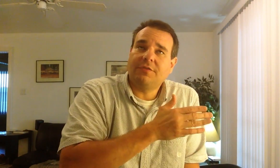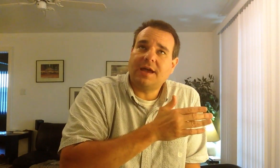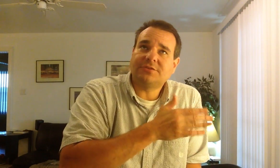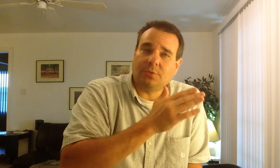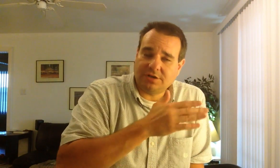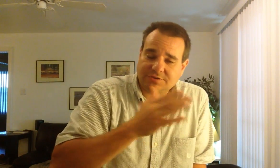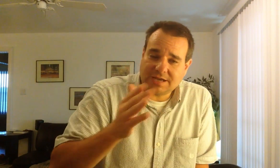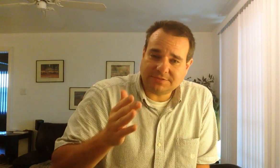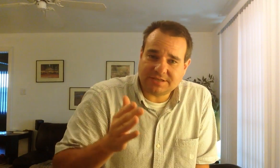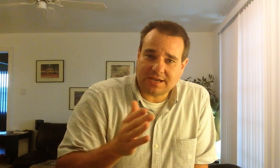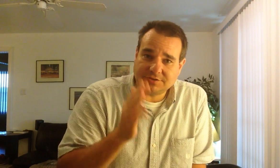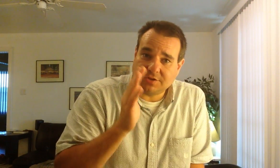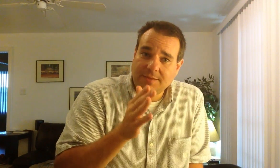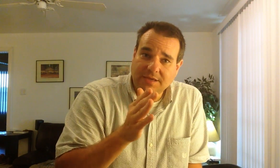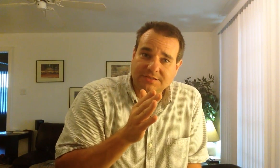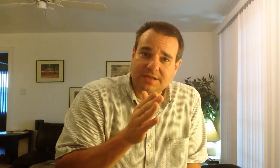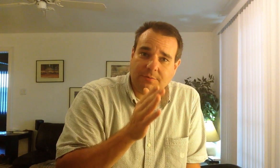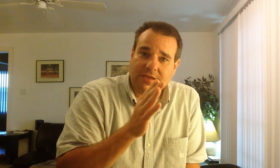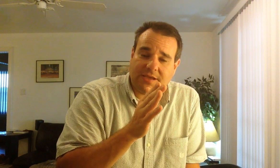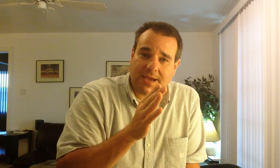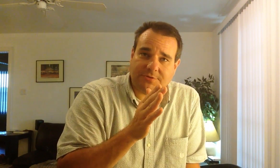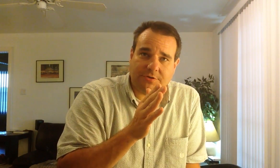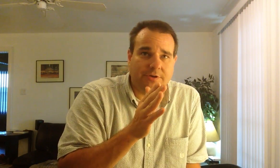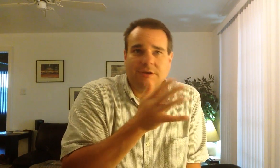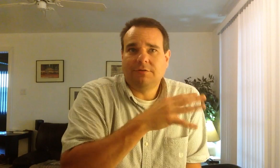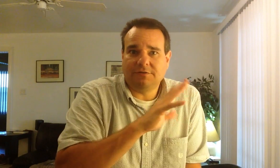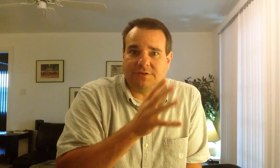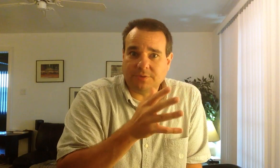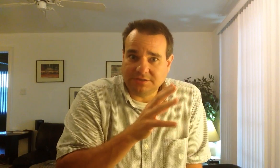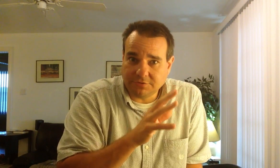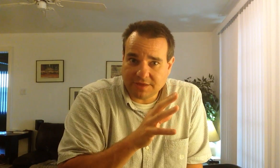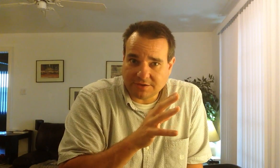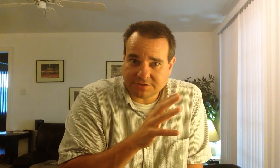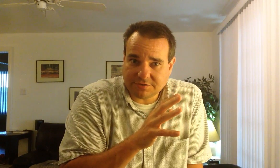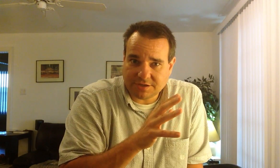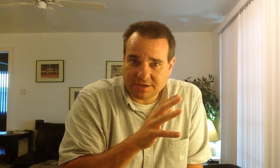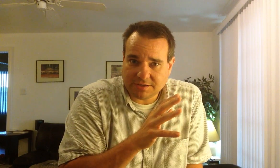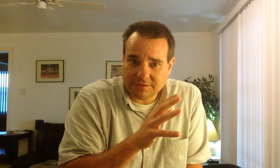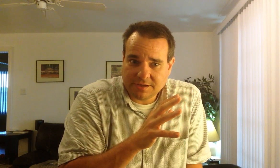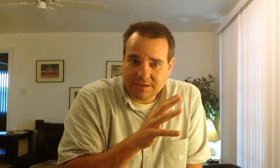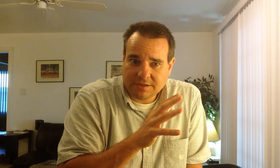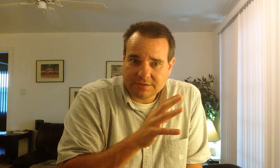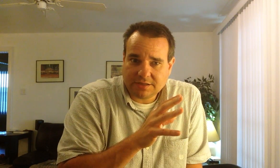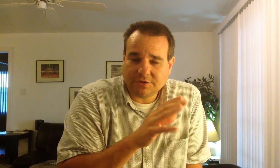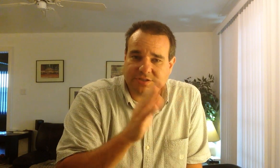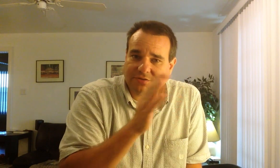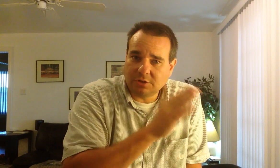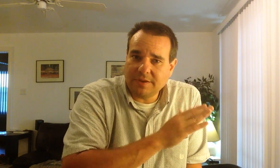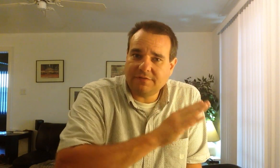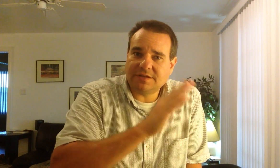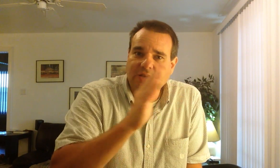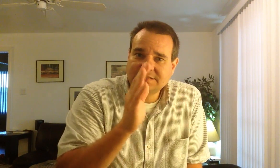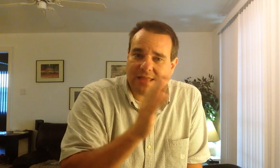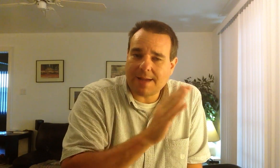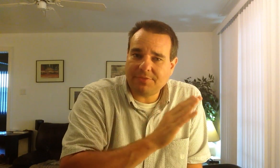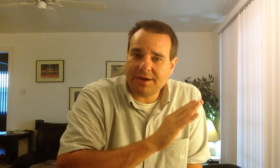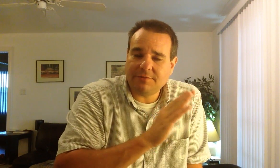,100 times a second. So, that means that we can capture roughly 22,000 kilohertz. There's a little bit of a slop there